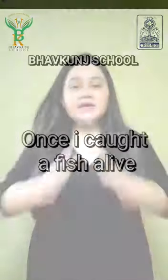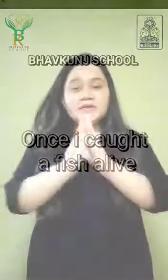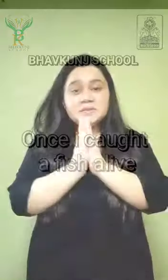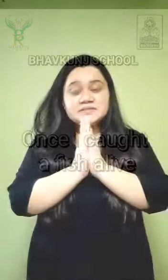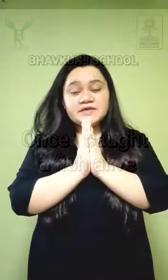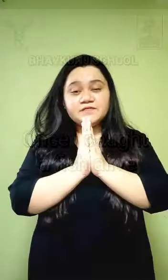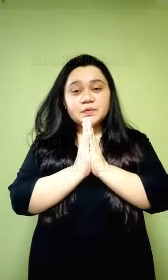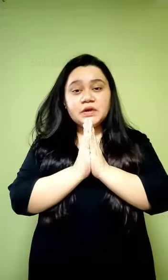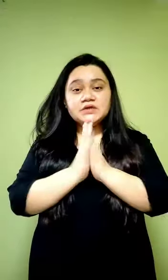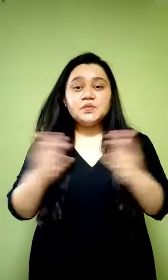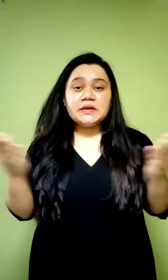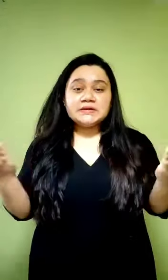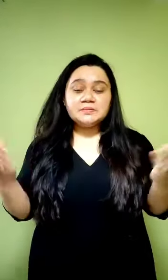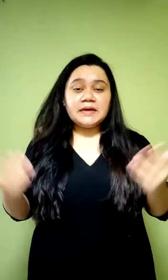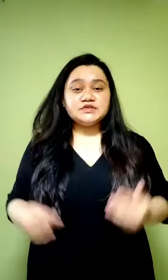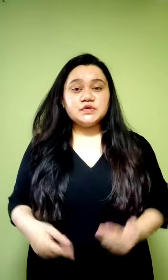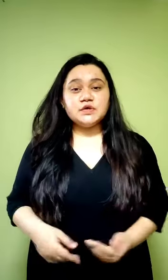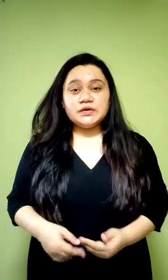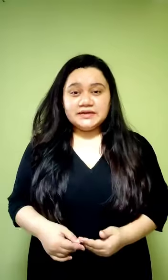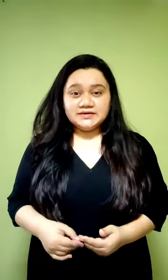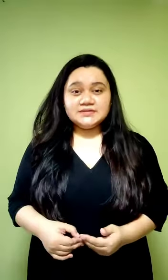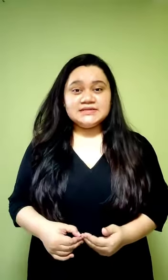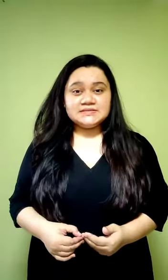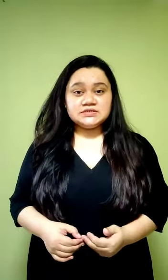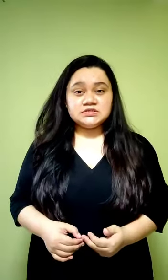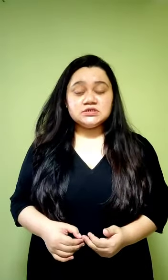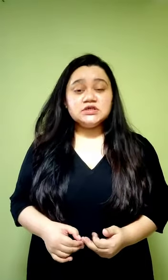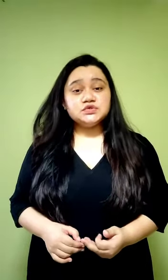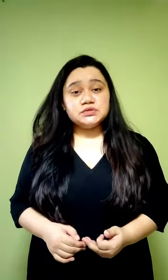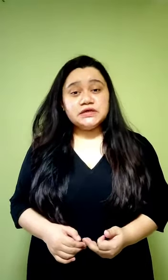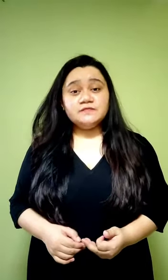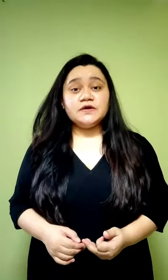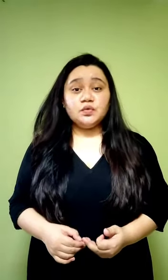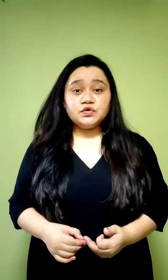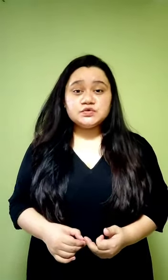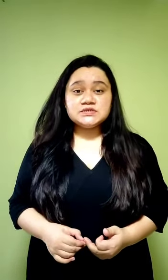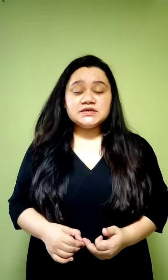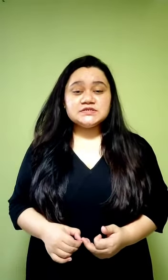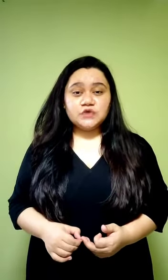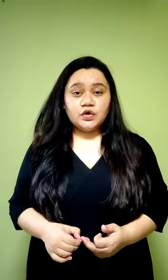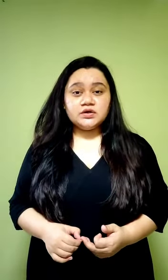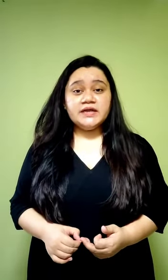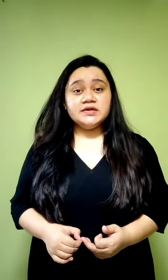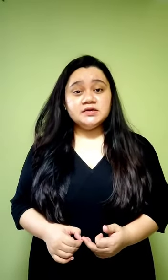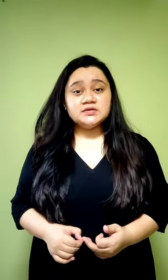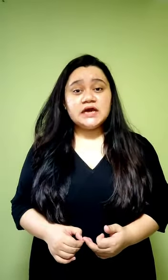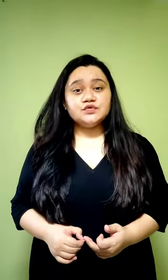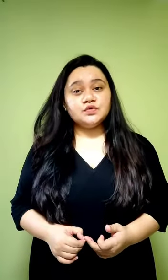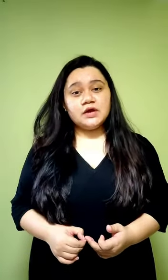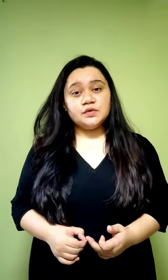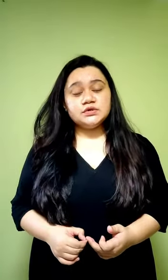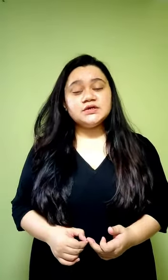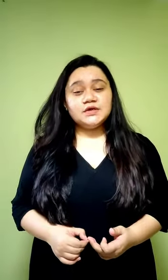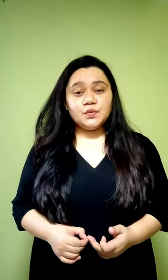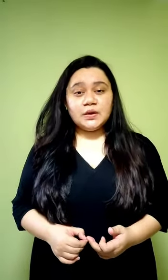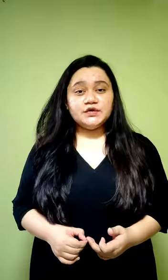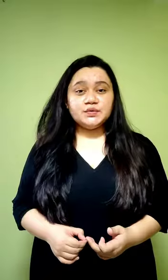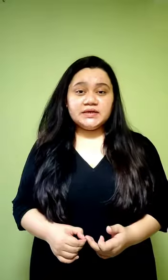namaste everyone welcome back to our online learning session today we are going to sing a song and learn how to count 1 to 10